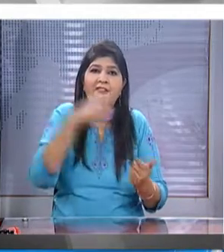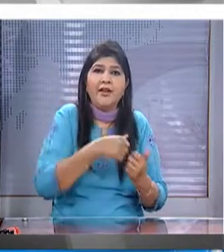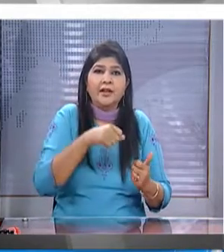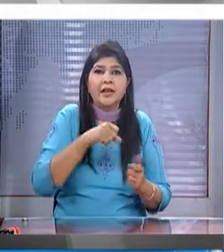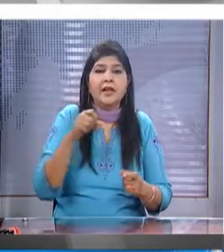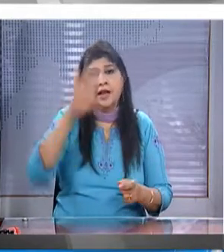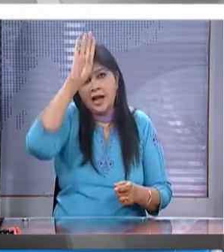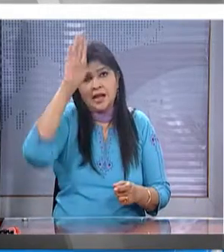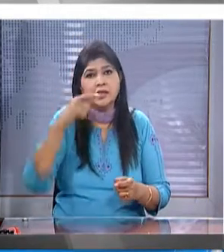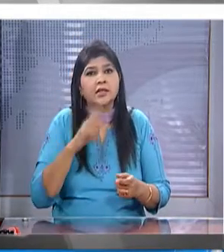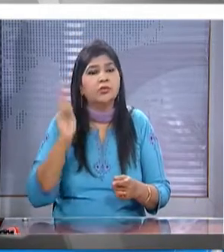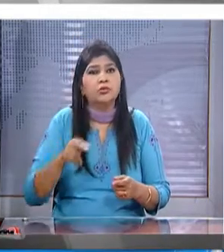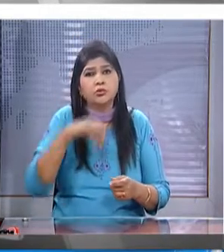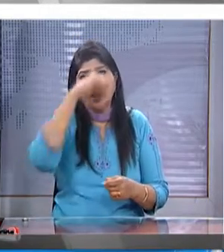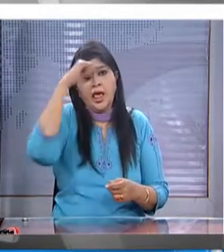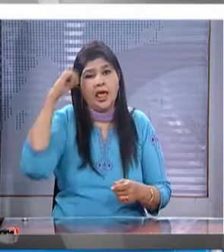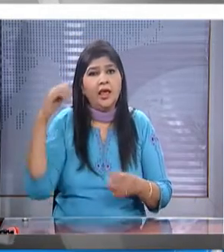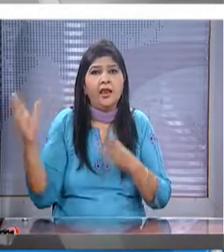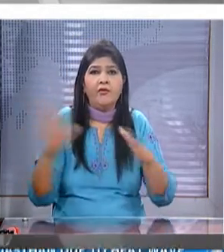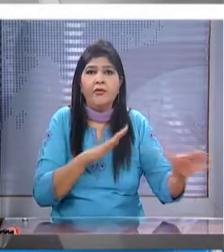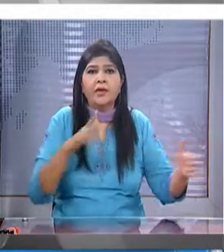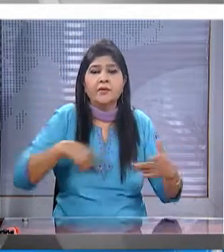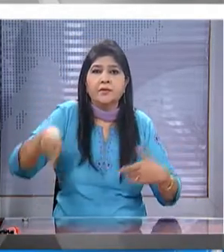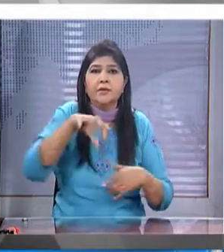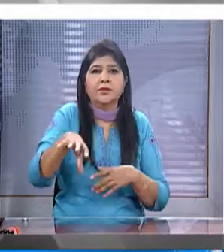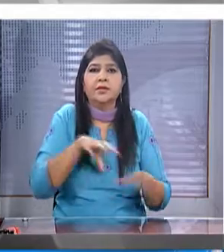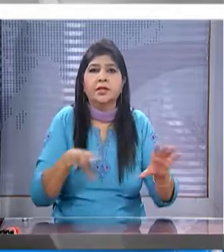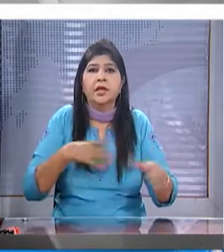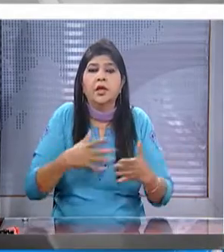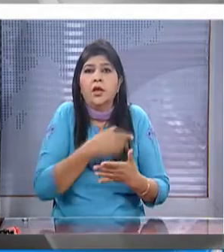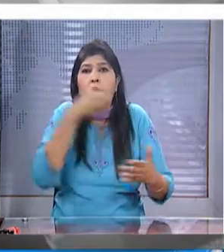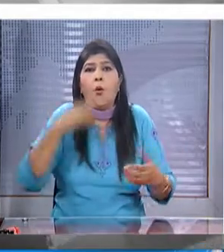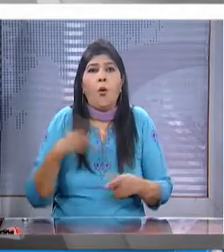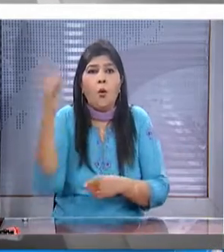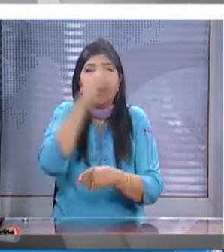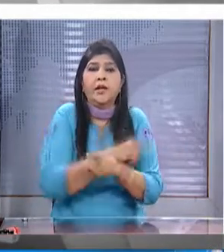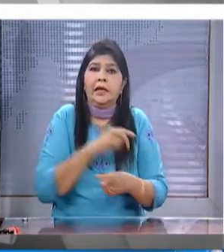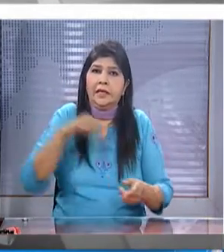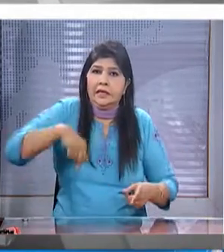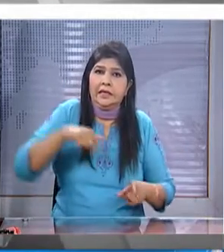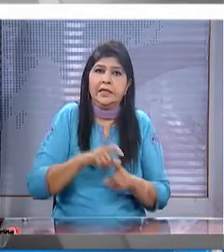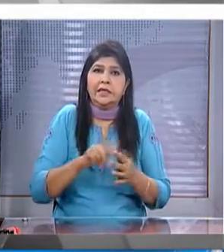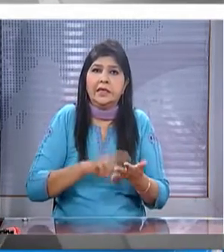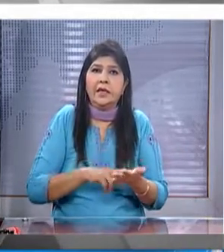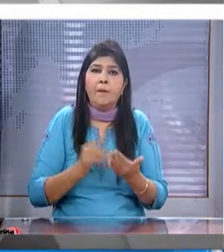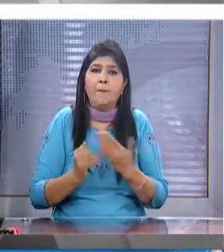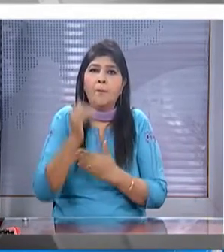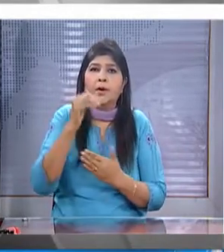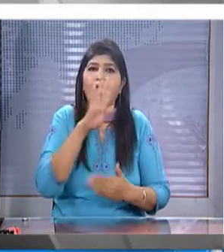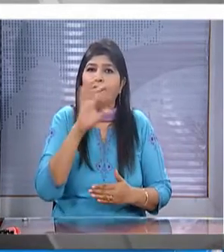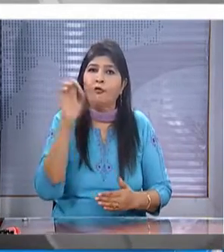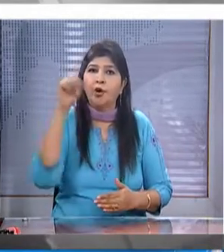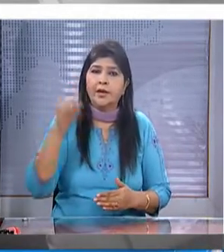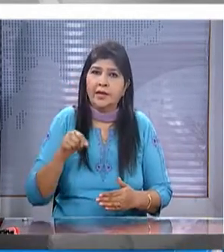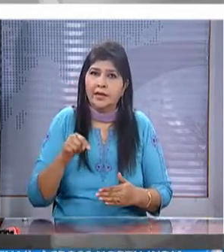rajasthan due to heat wave in parts of the state it was a hot day in the national capital with mercury crossing the 40